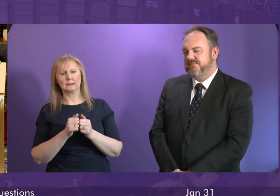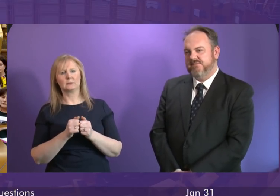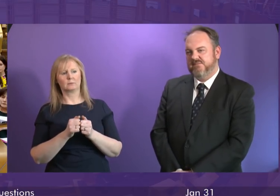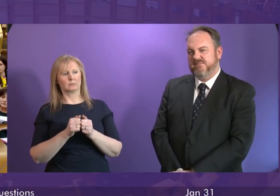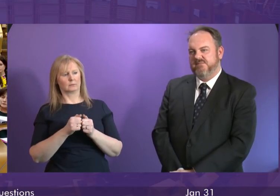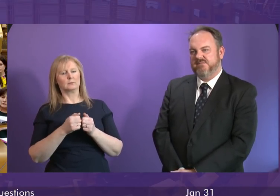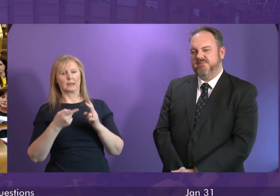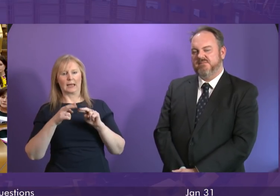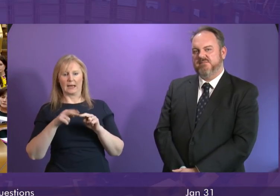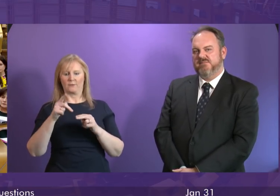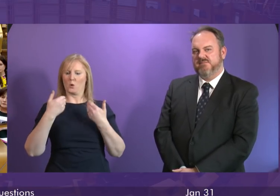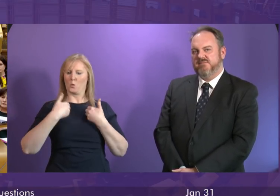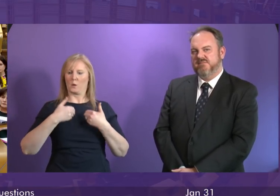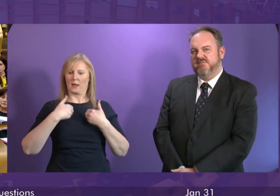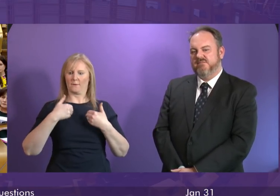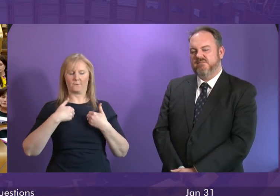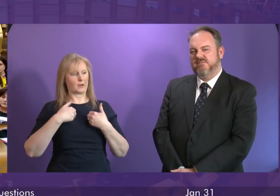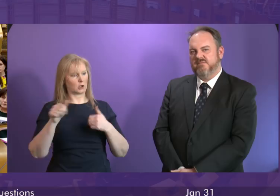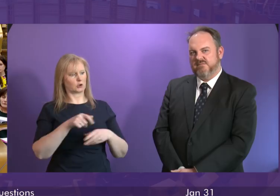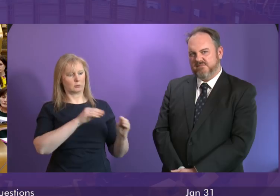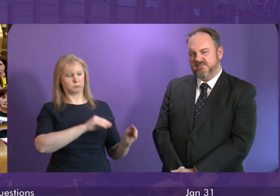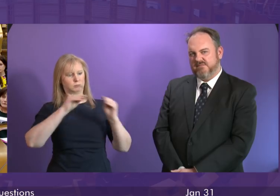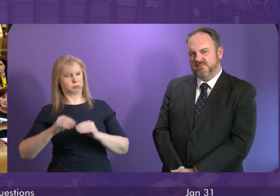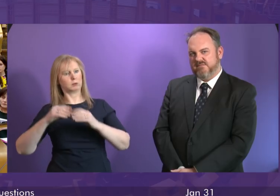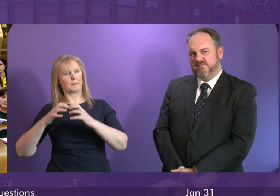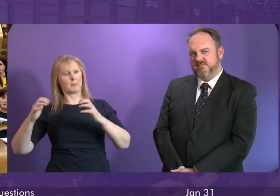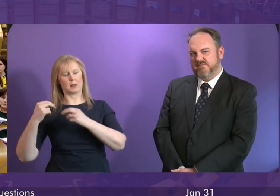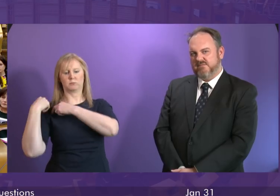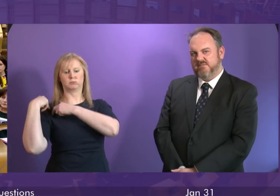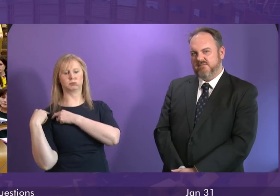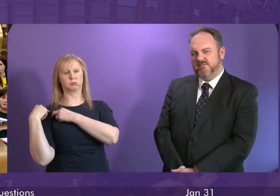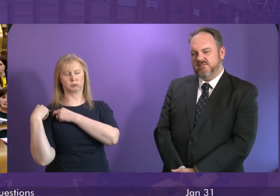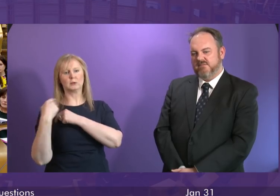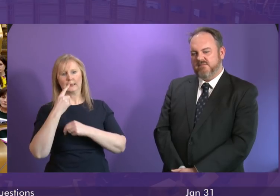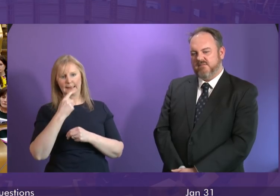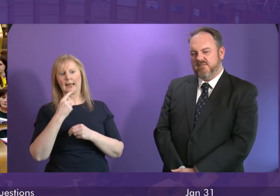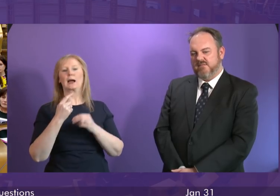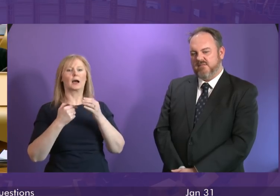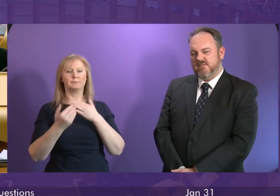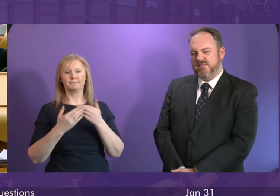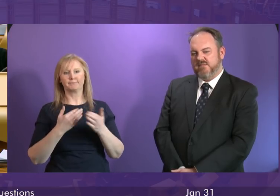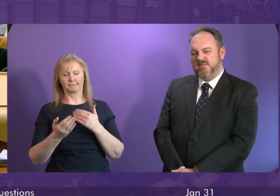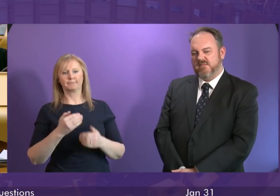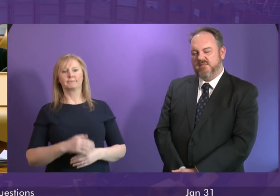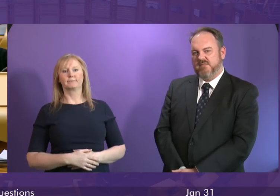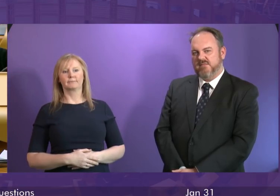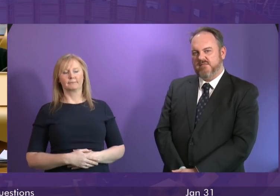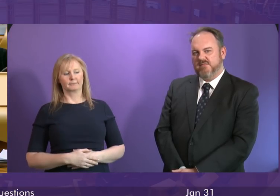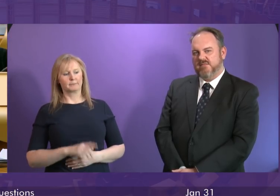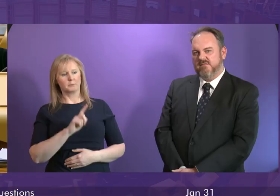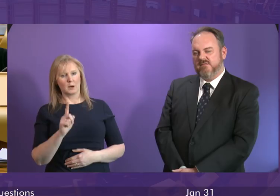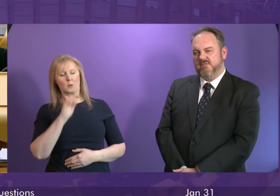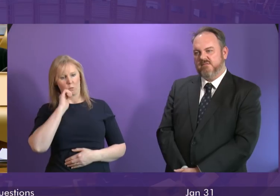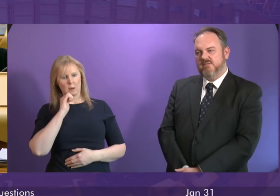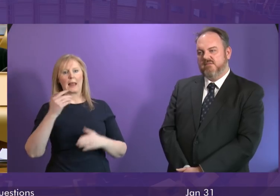responsibility over welfare to be held in this parliament perhaps we could do something more about that but notwithstanding that we continue to take